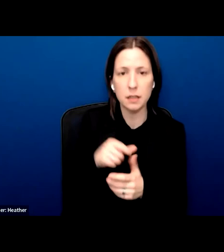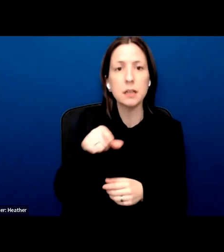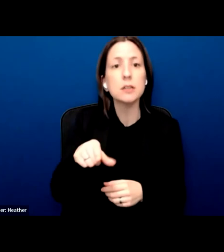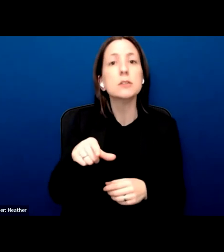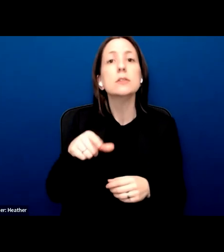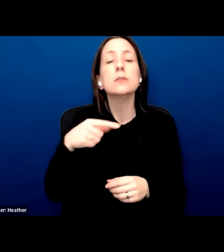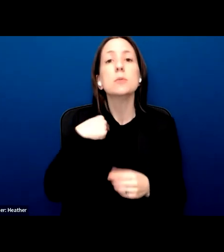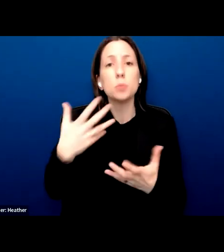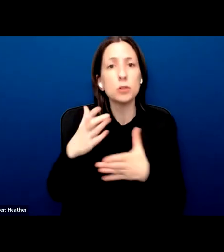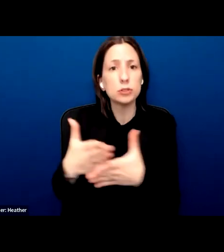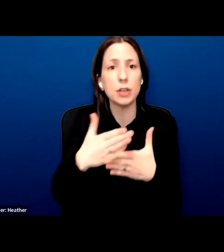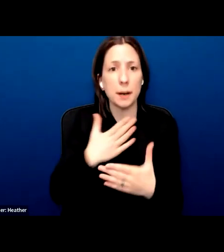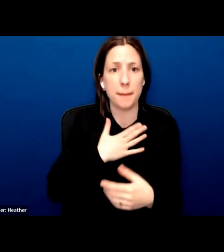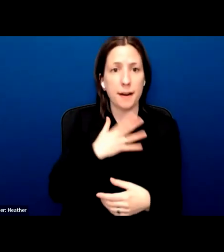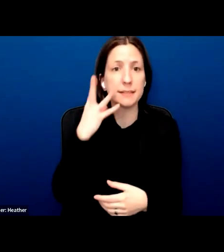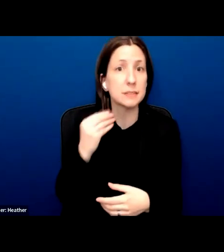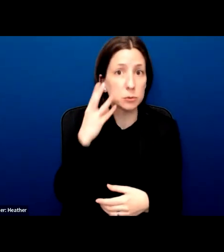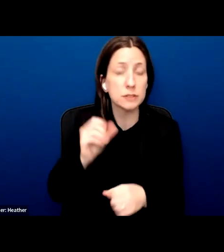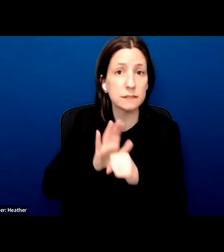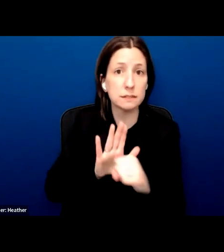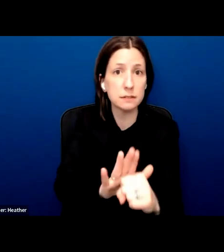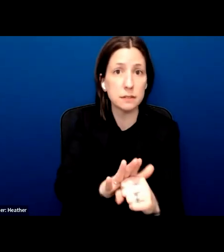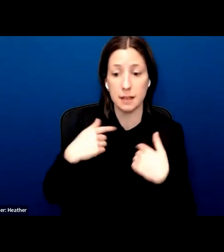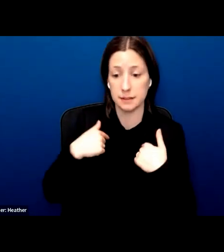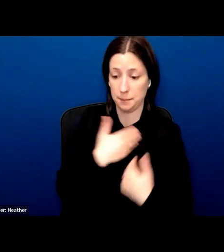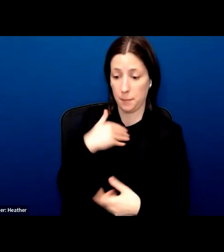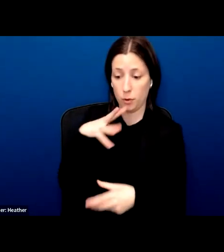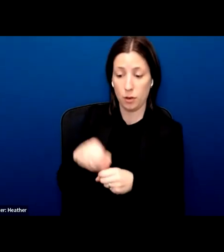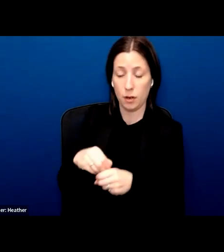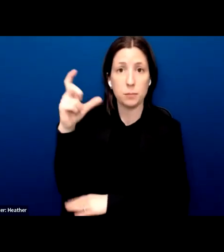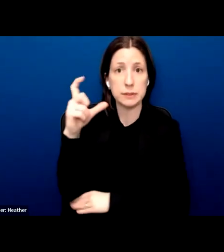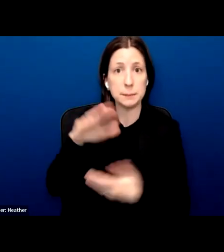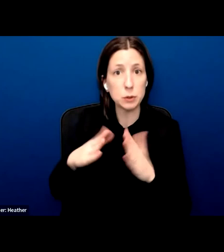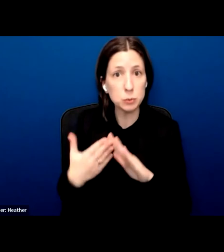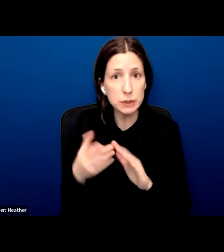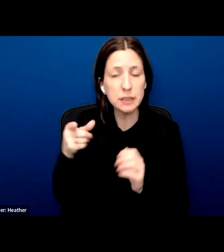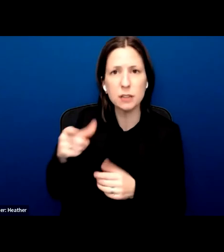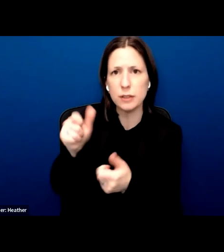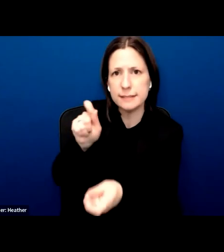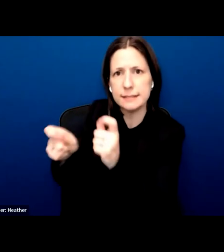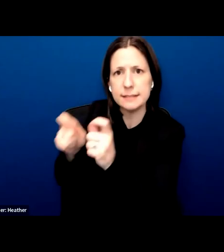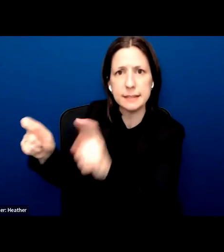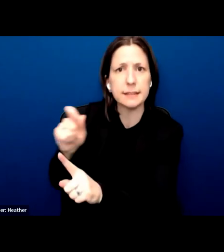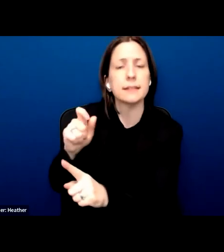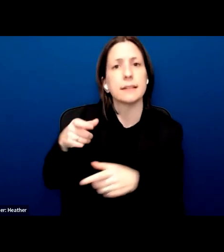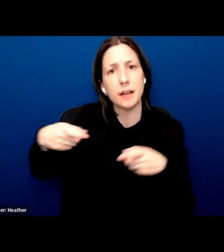as a member of the Muslim community in governance and reform and law enforcement, and in the field of human rights.